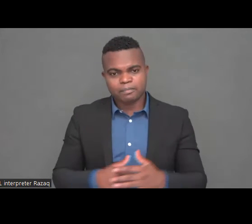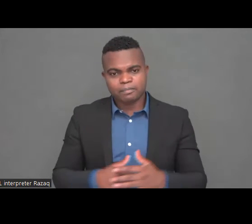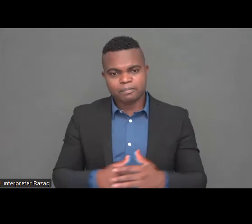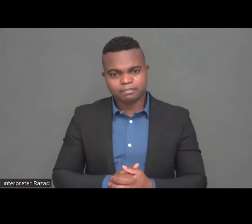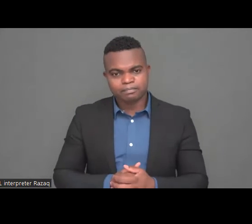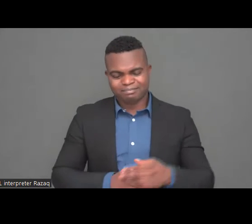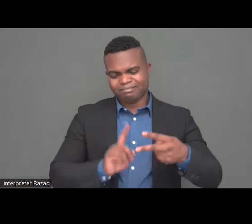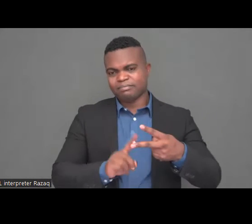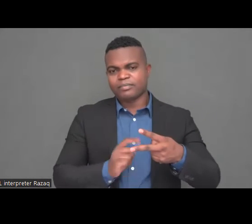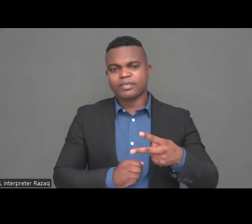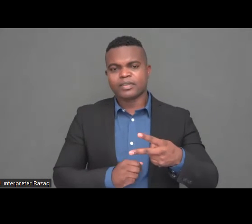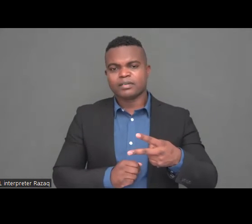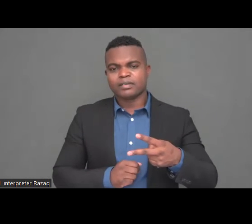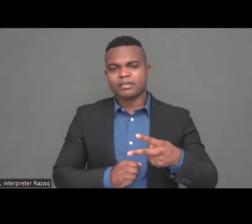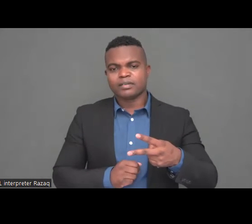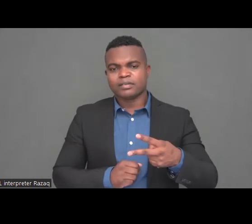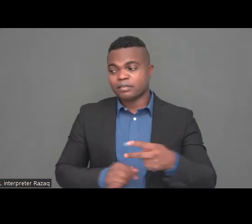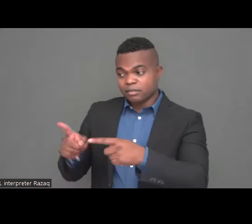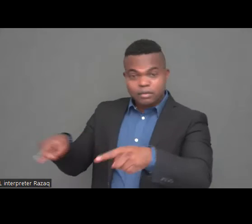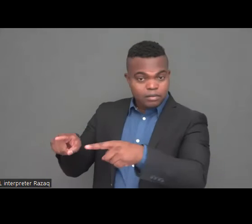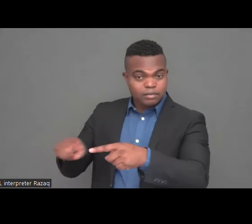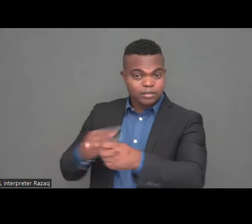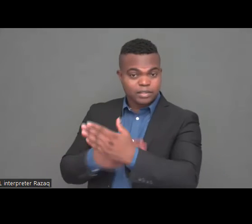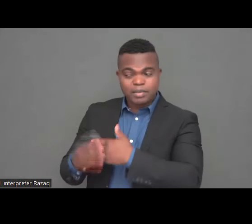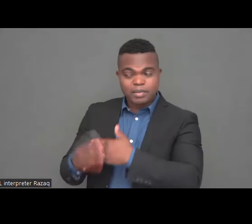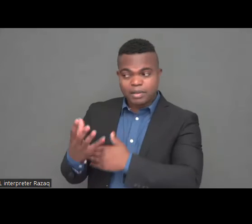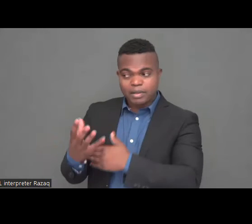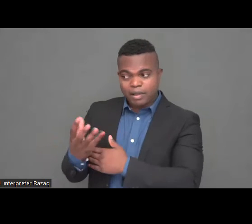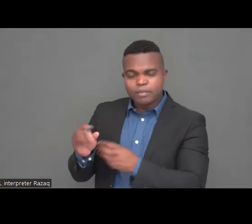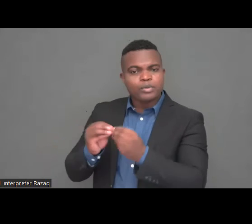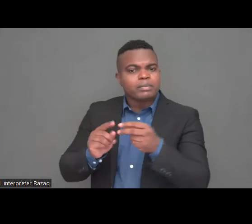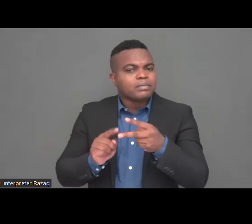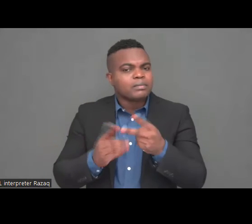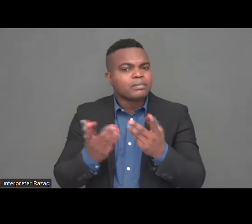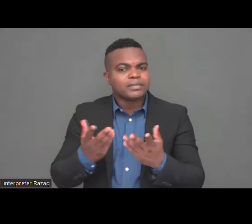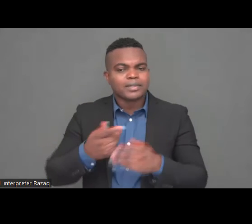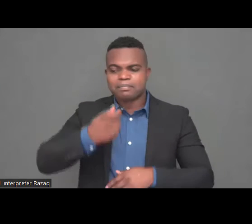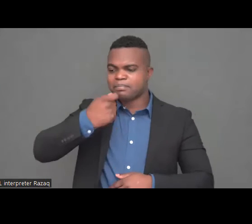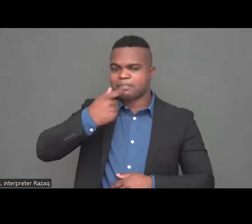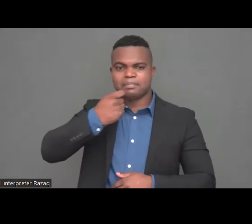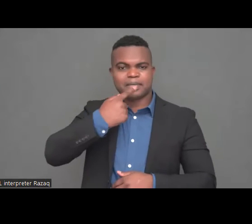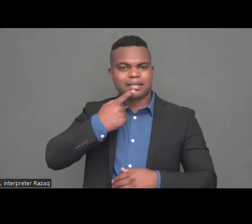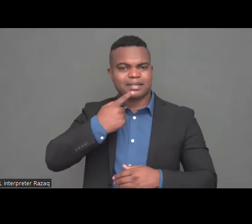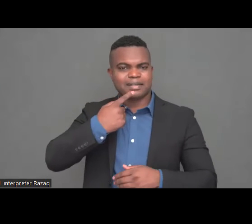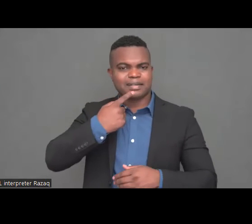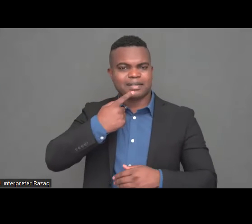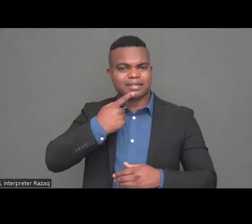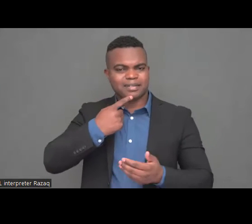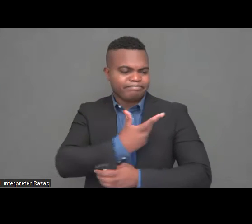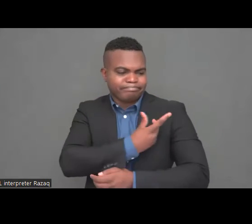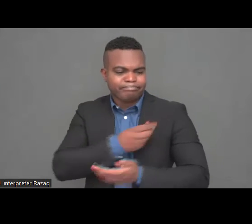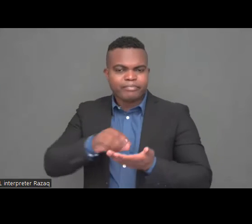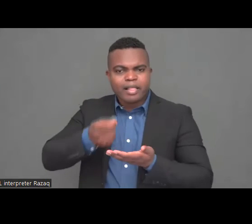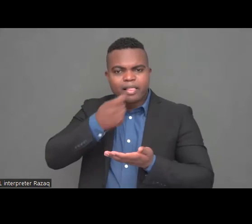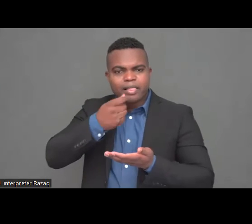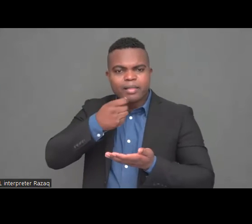medication which are prescribed by psychiatrists. The medication can only be